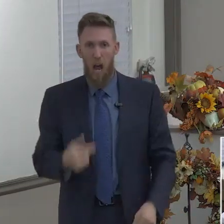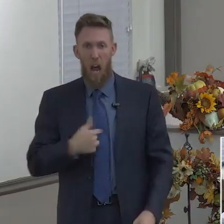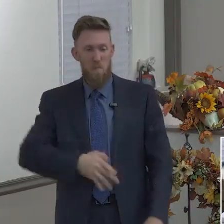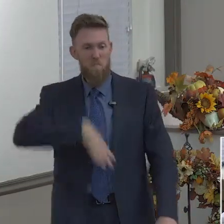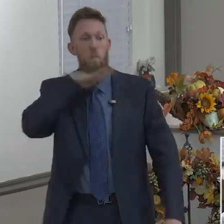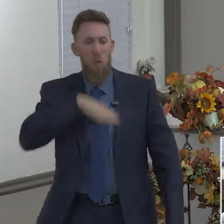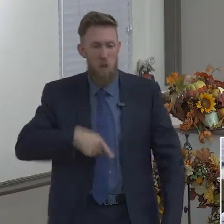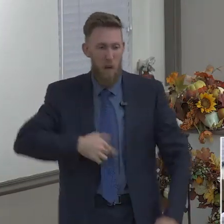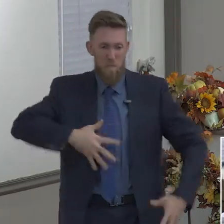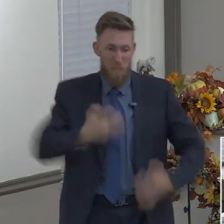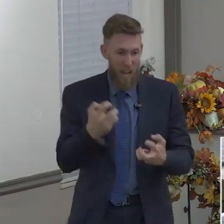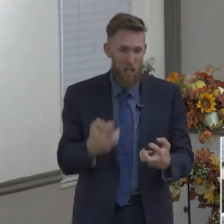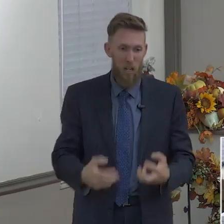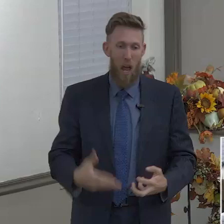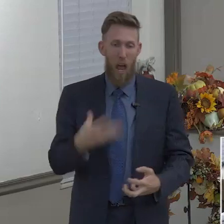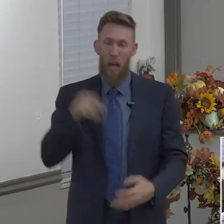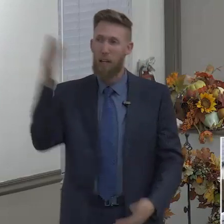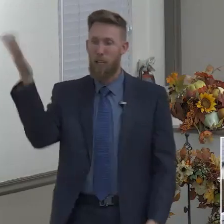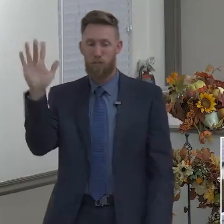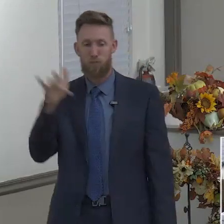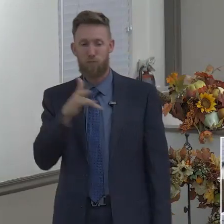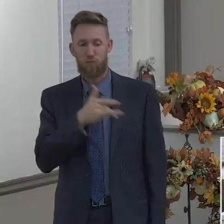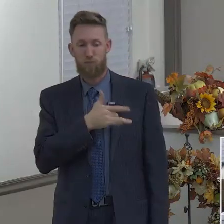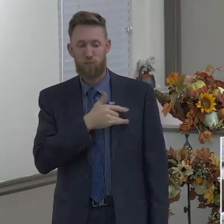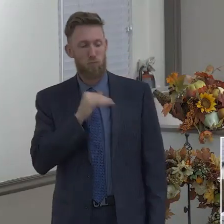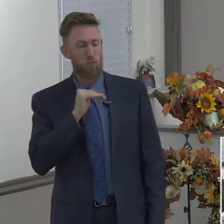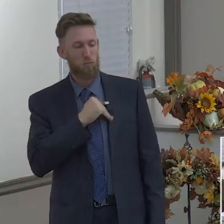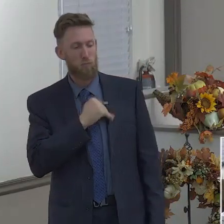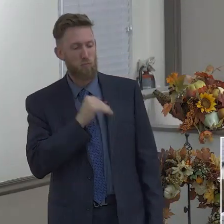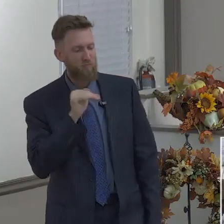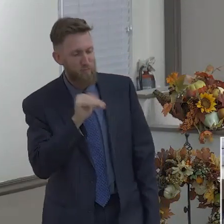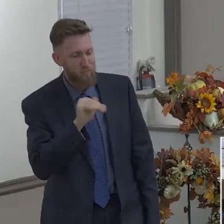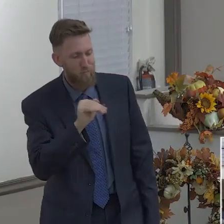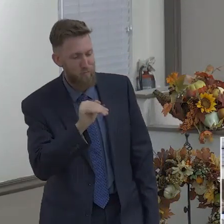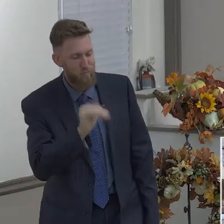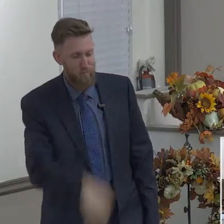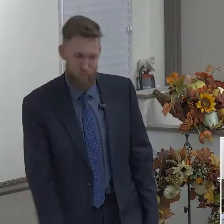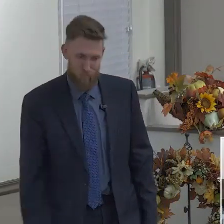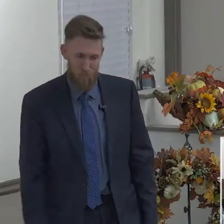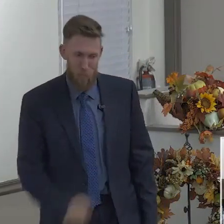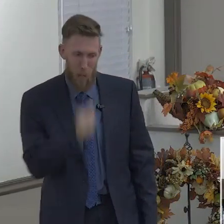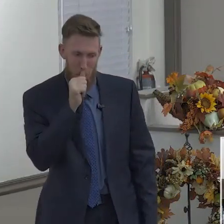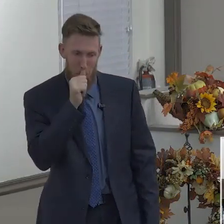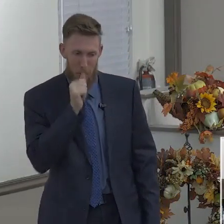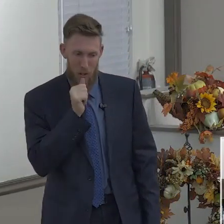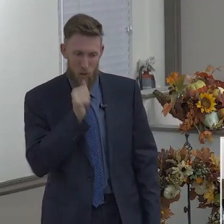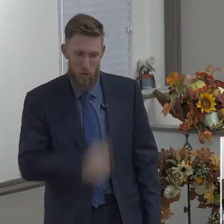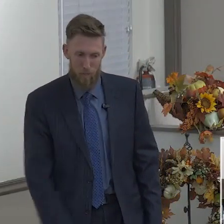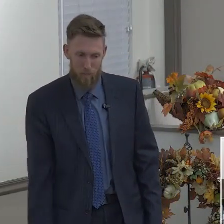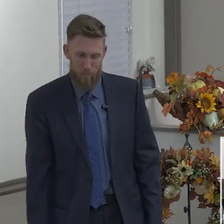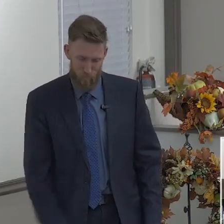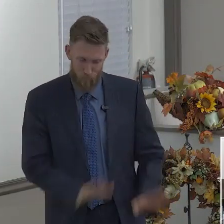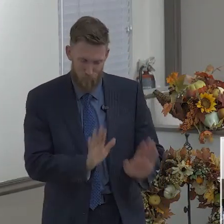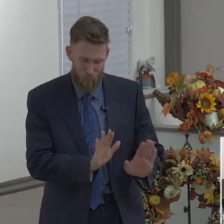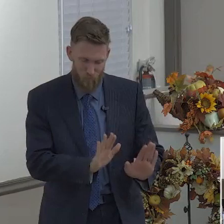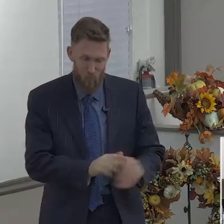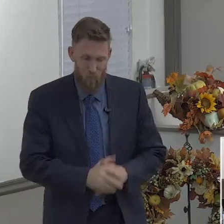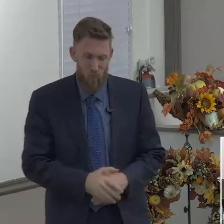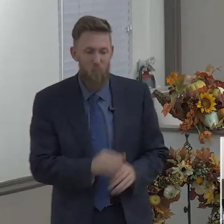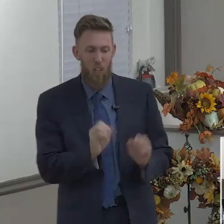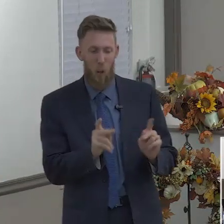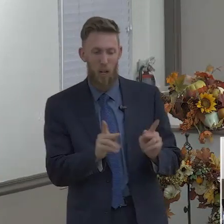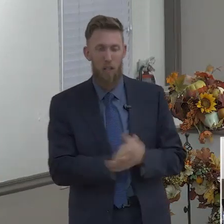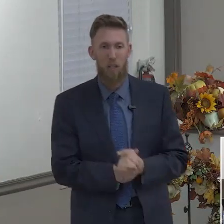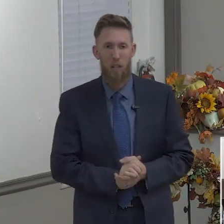So God is saying, I want you to add to your faith. I want you to add virtue. To your virtue, add knowledge. To your knowledge, temperance. To